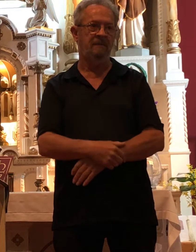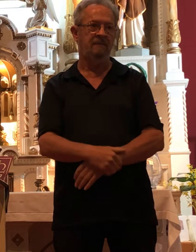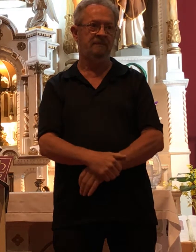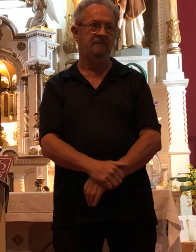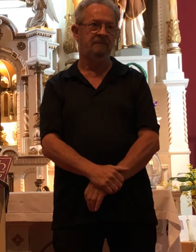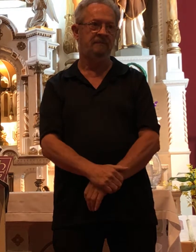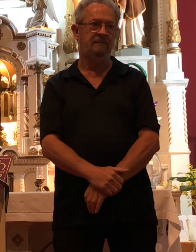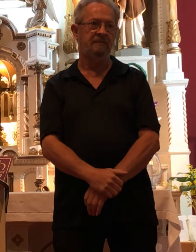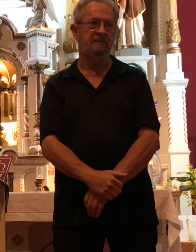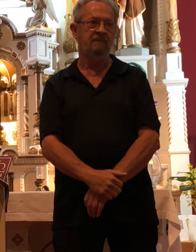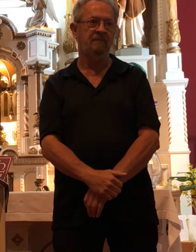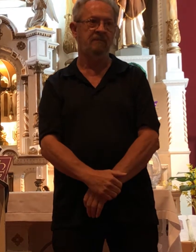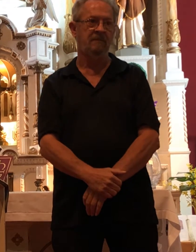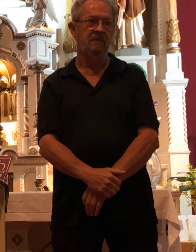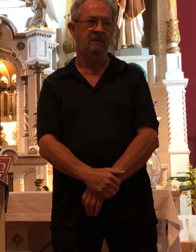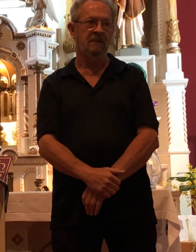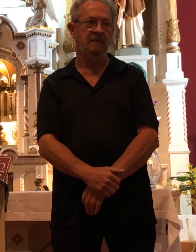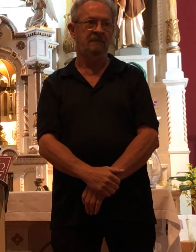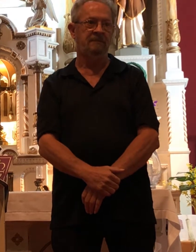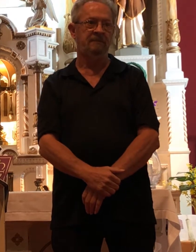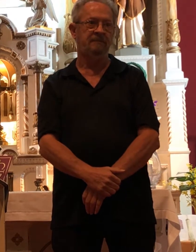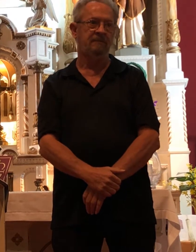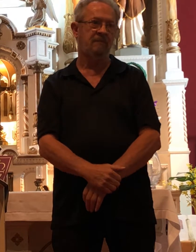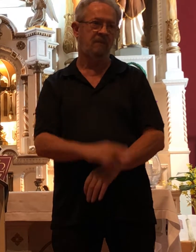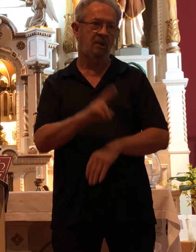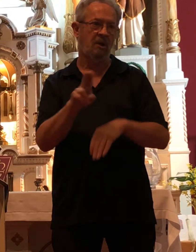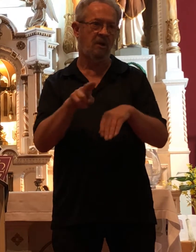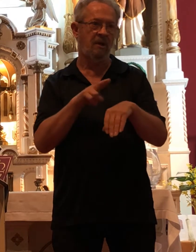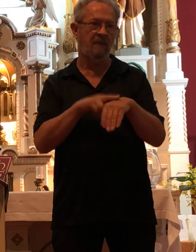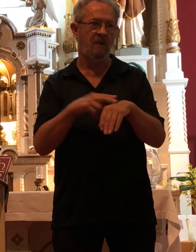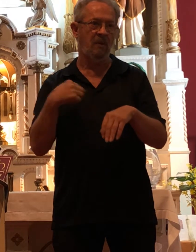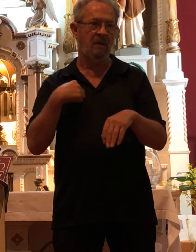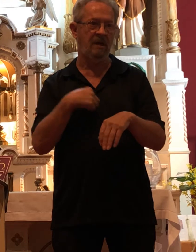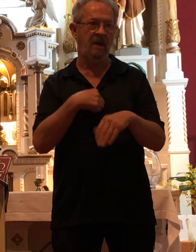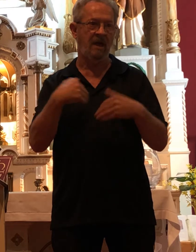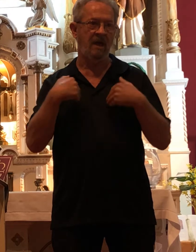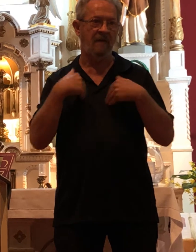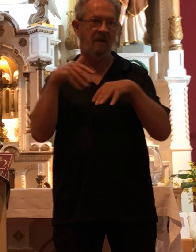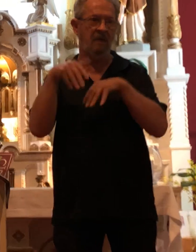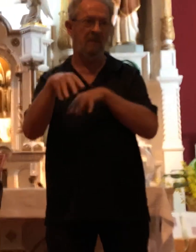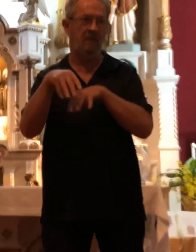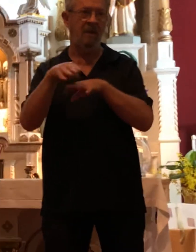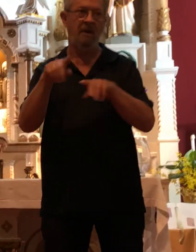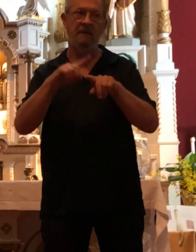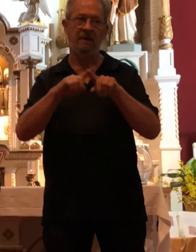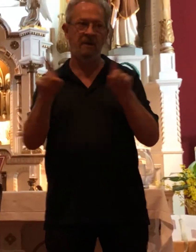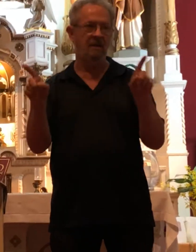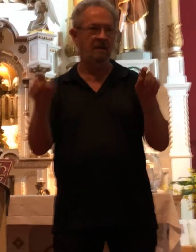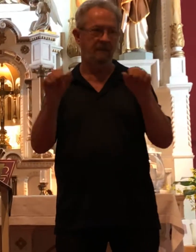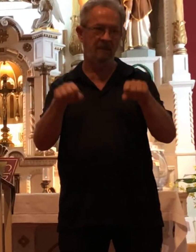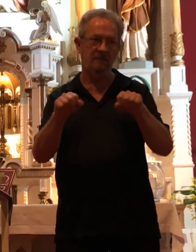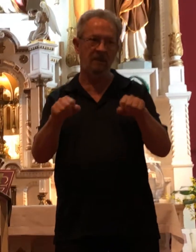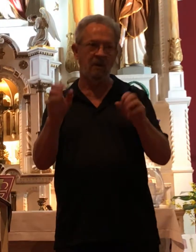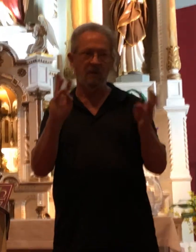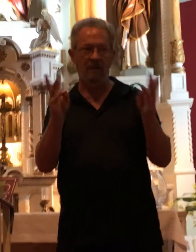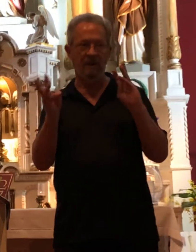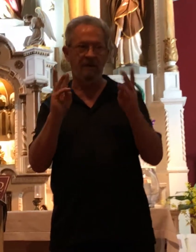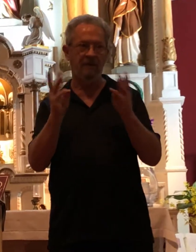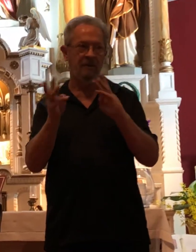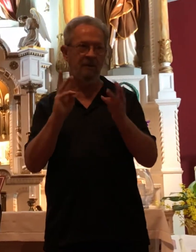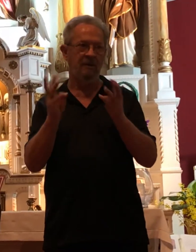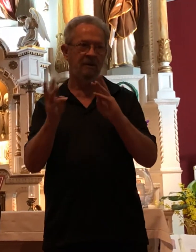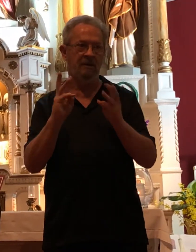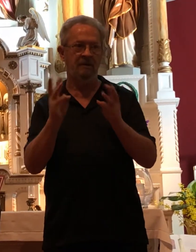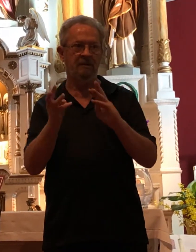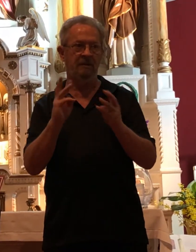So instead of having a procession because of the weather and it continues to rain throughout the week,